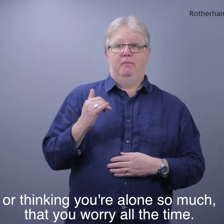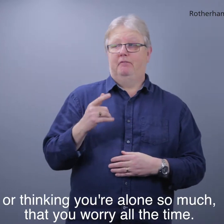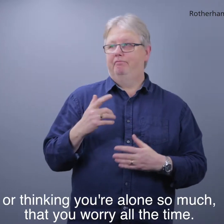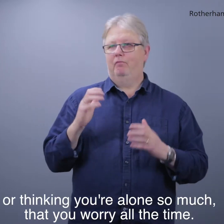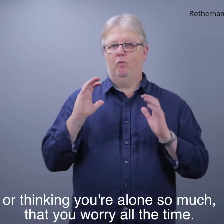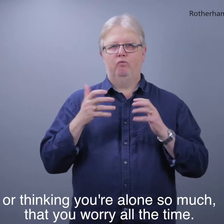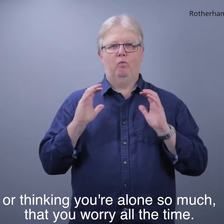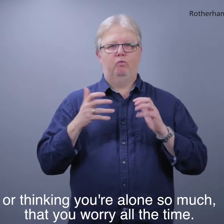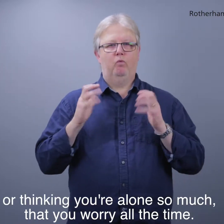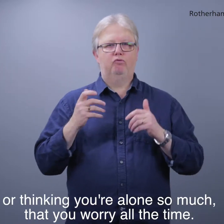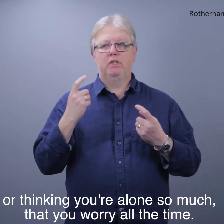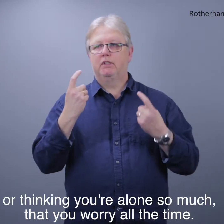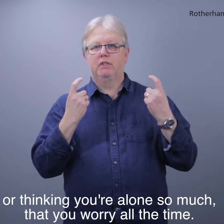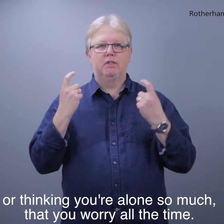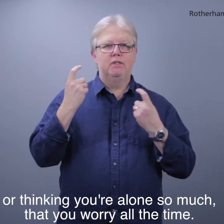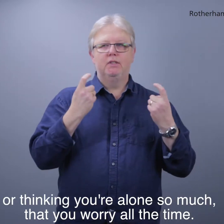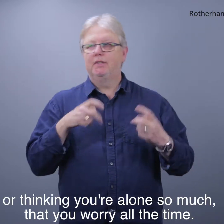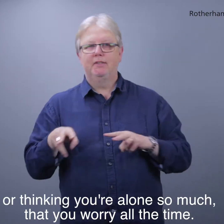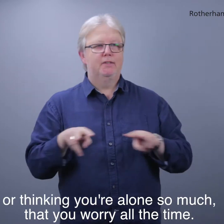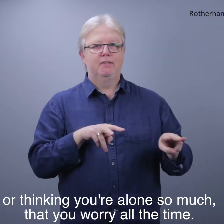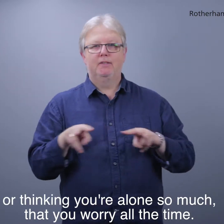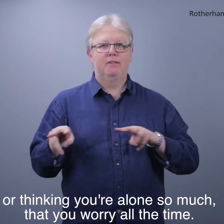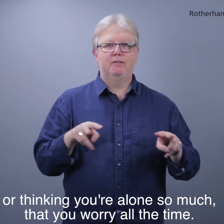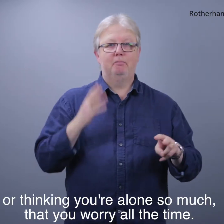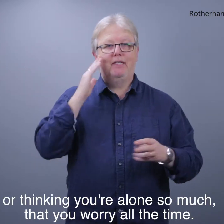Or thinking you're alone so much that you worry all the time.